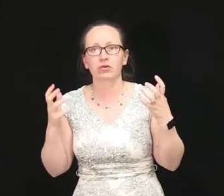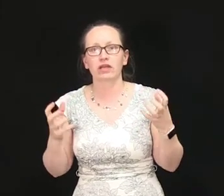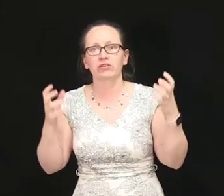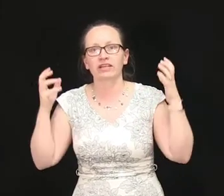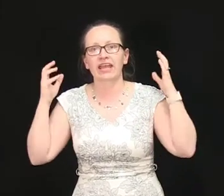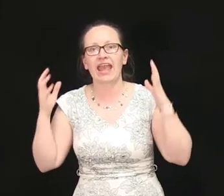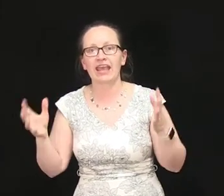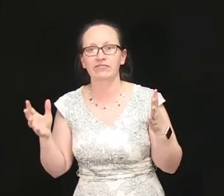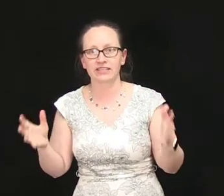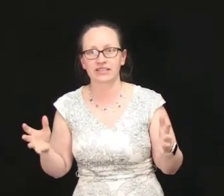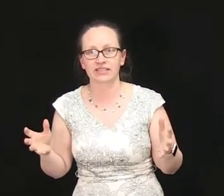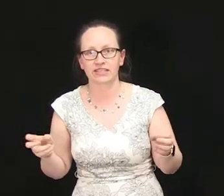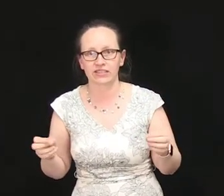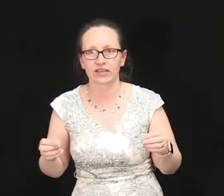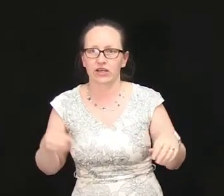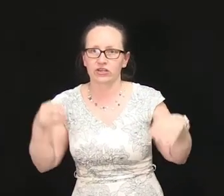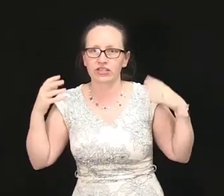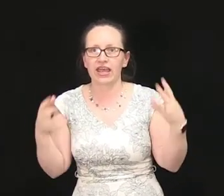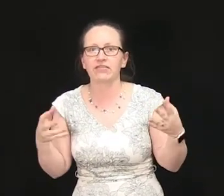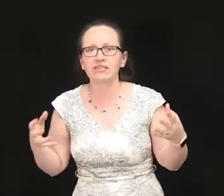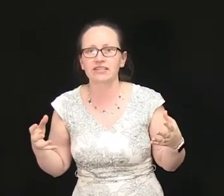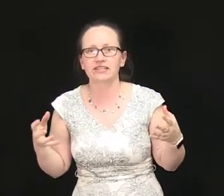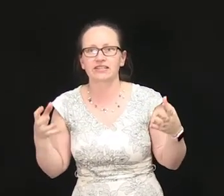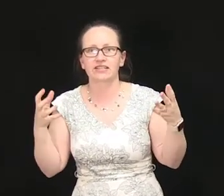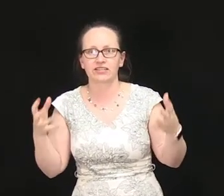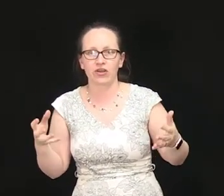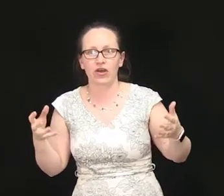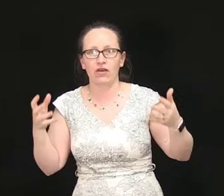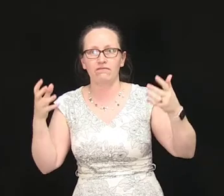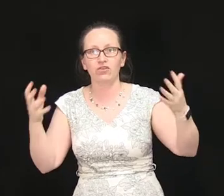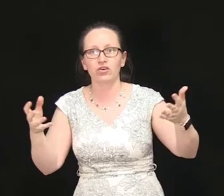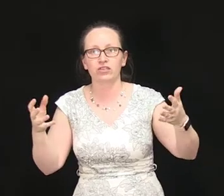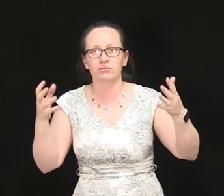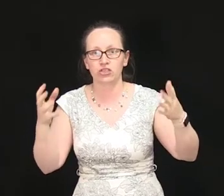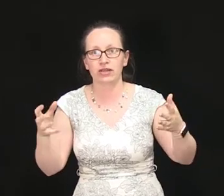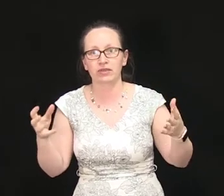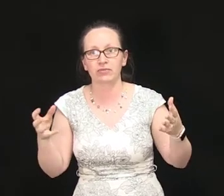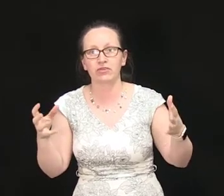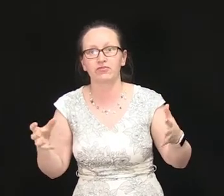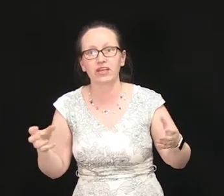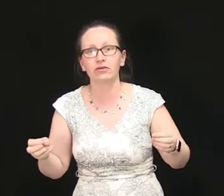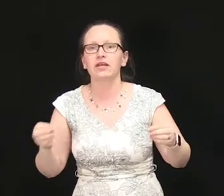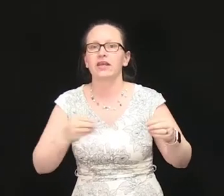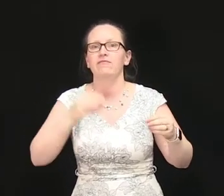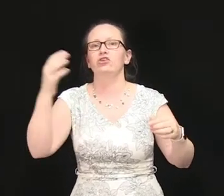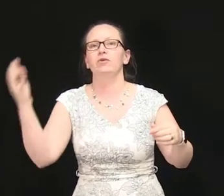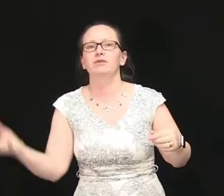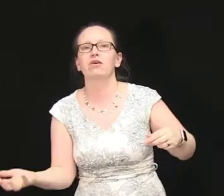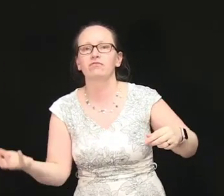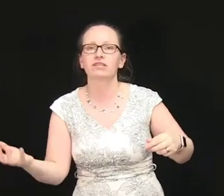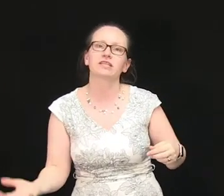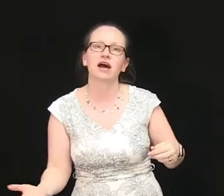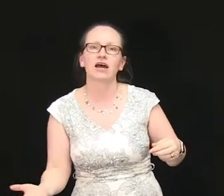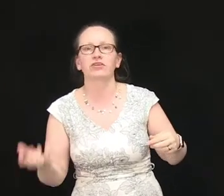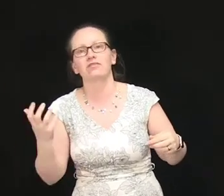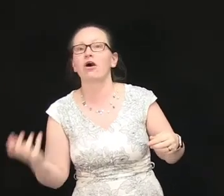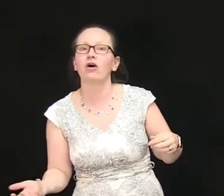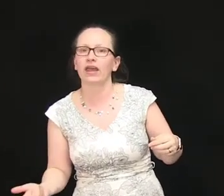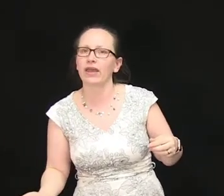a quick look at air resistance because air resistance is the force which something would feel if you dropped it off the side of a hot air